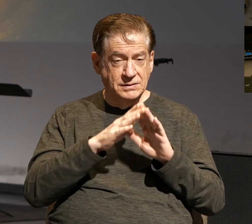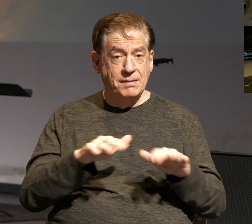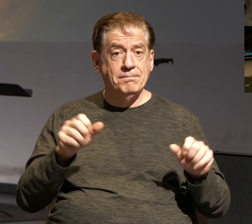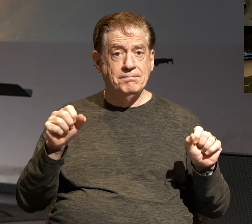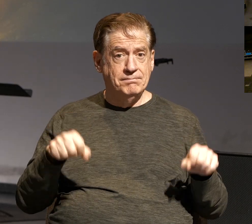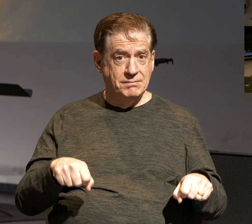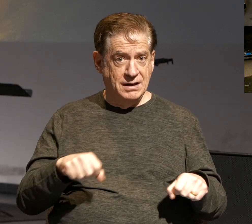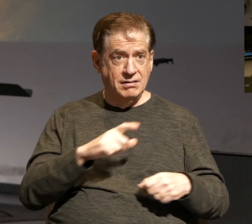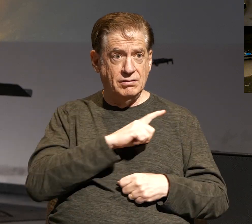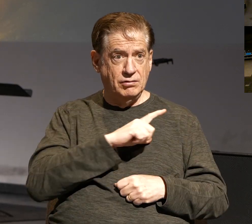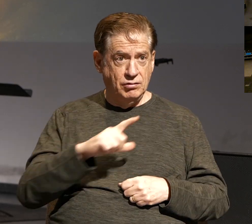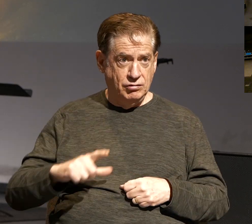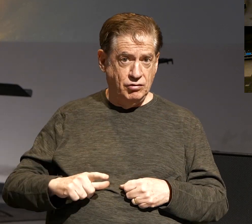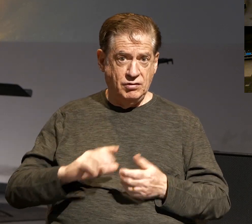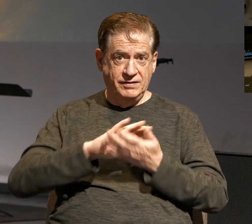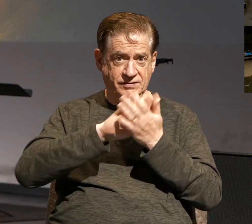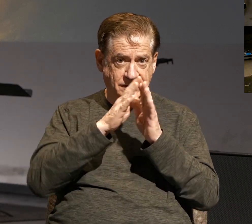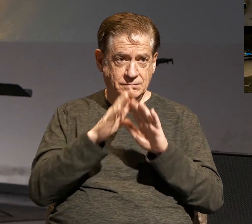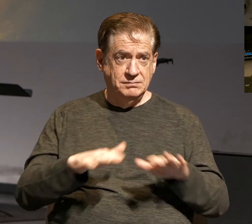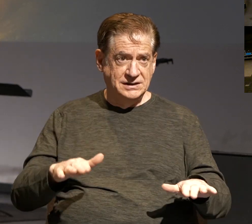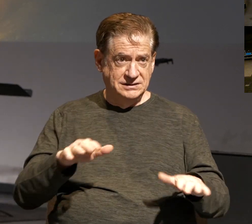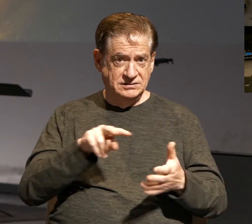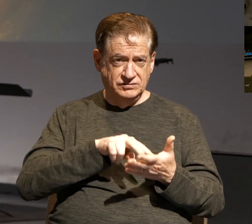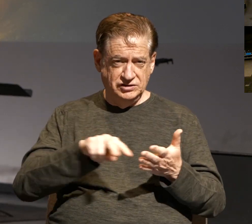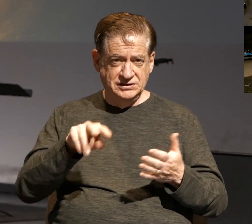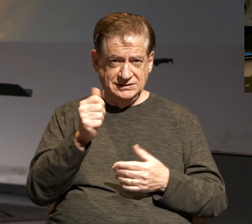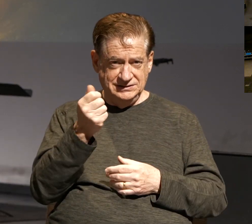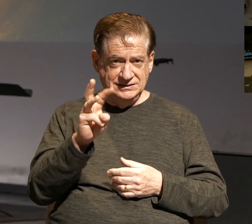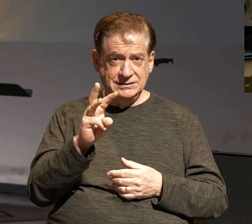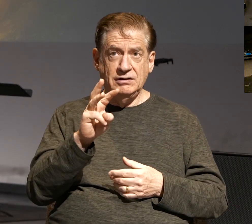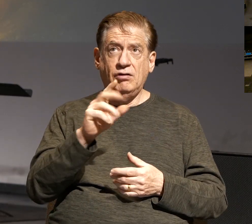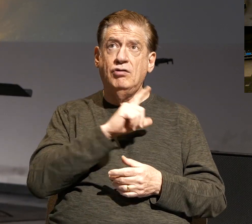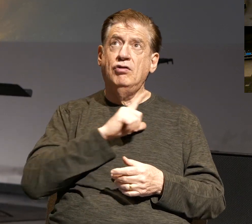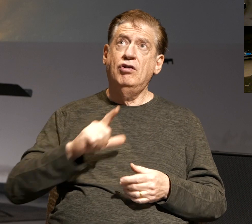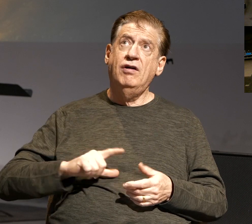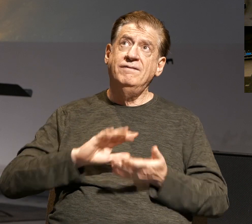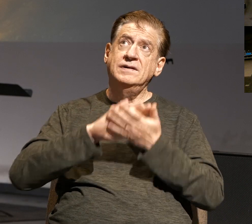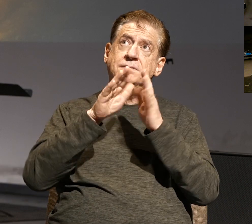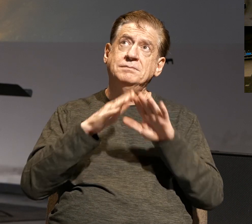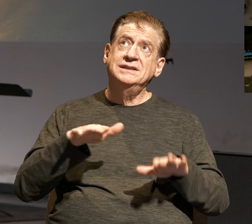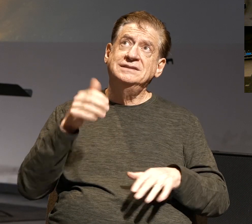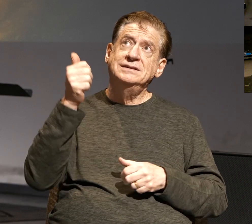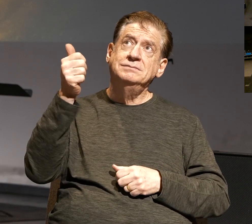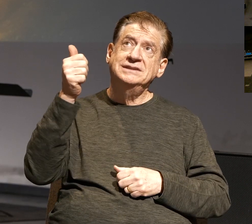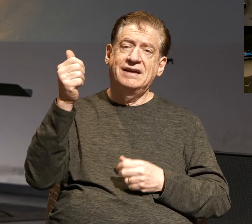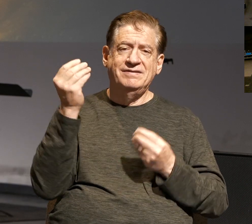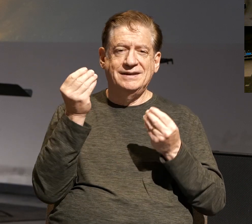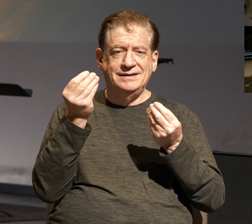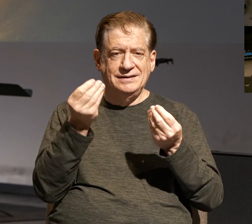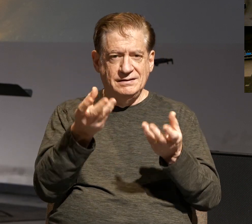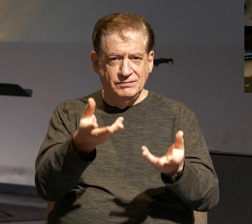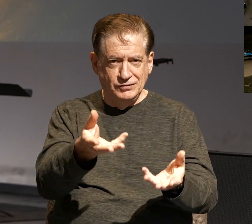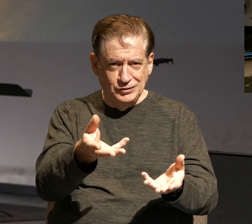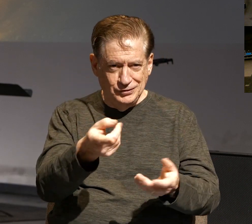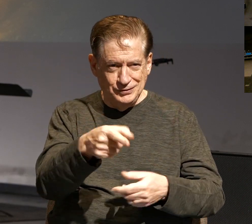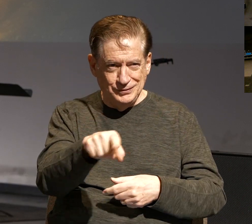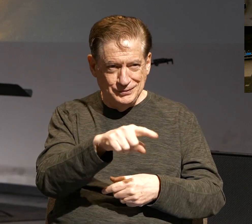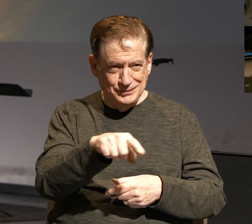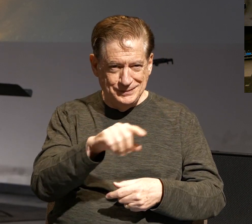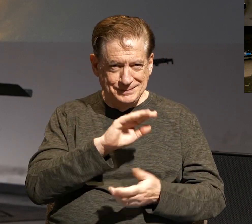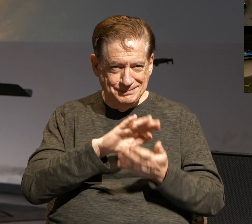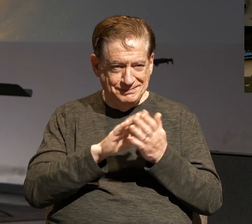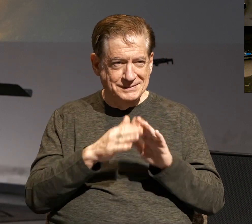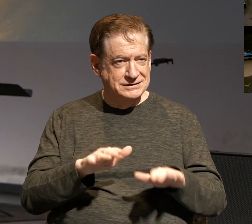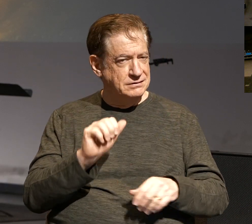of peace, in verse 16, may the Lord of peace himself give you peace at all